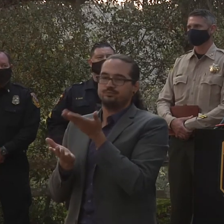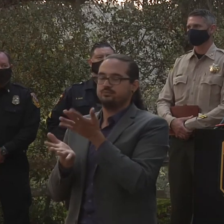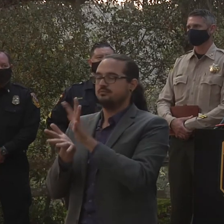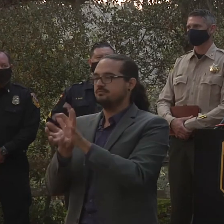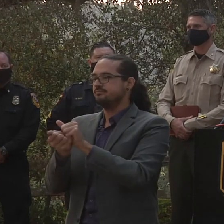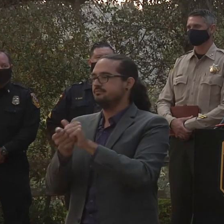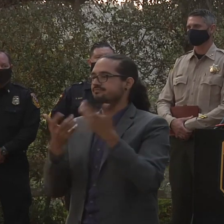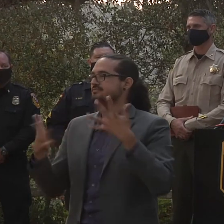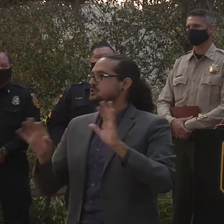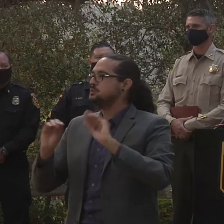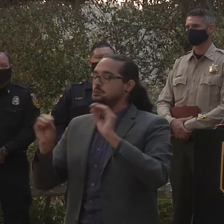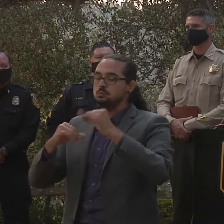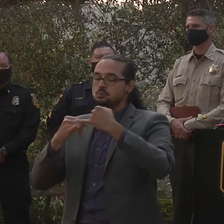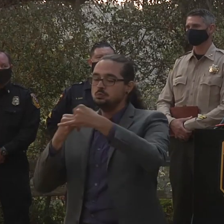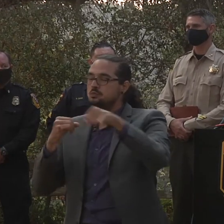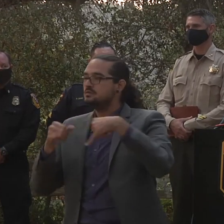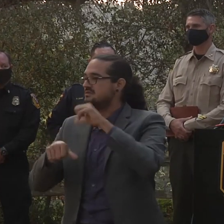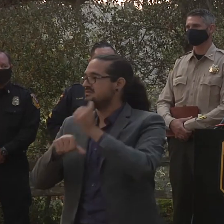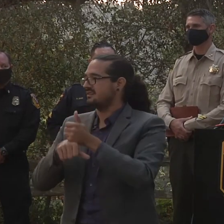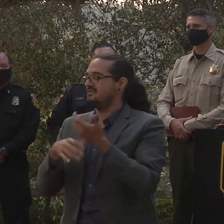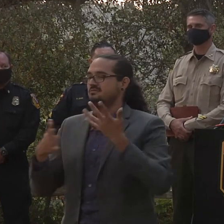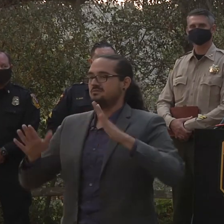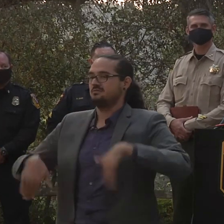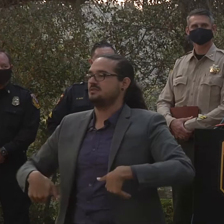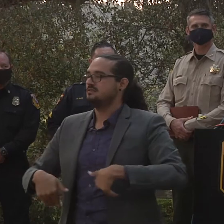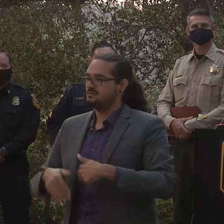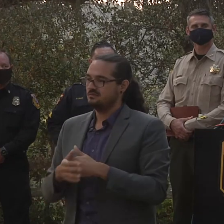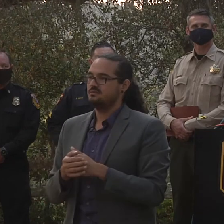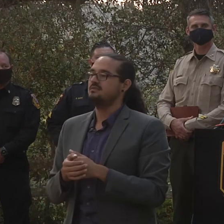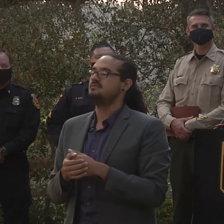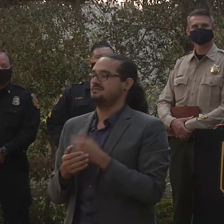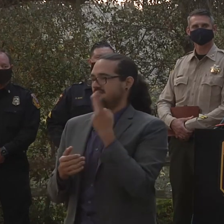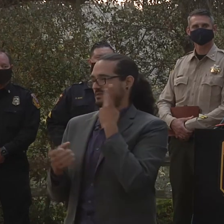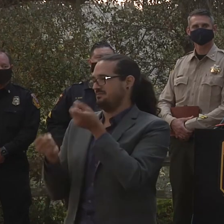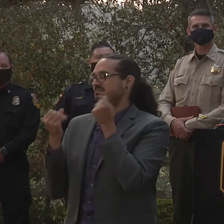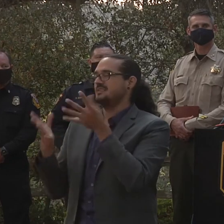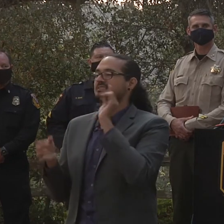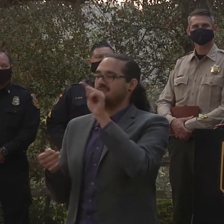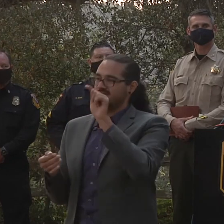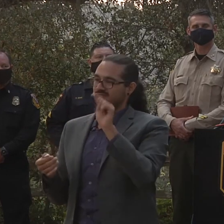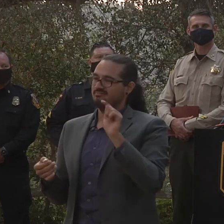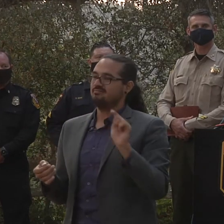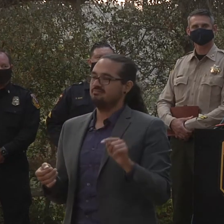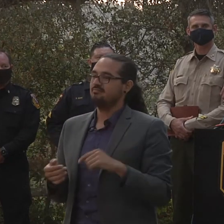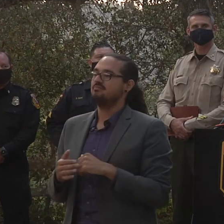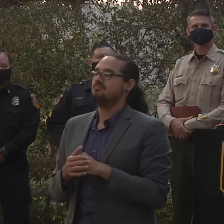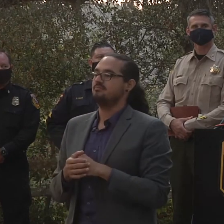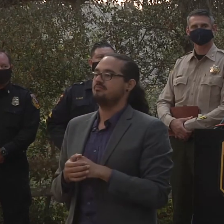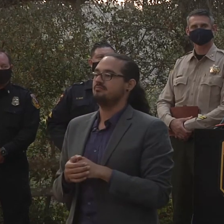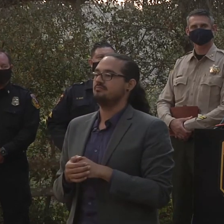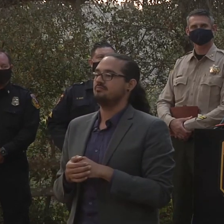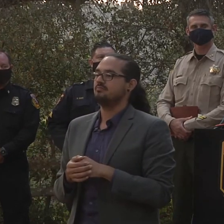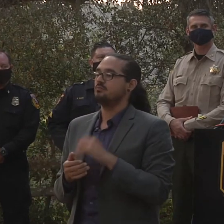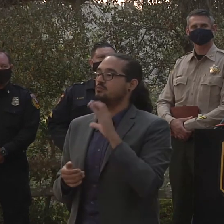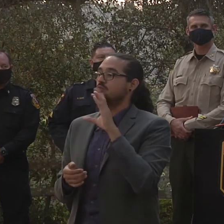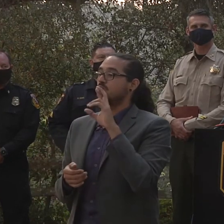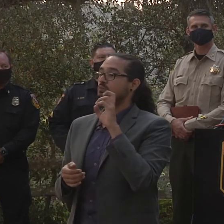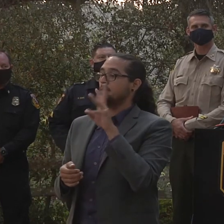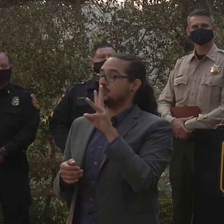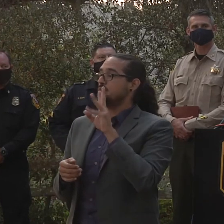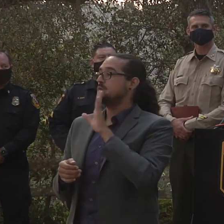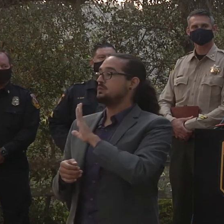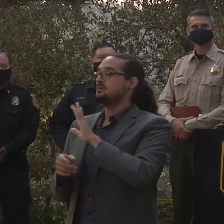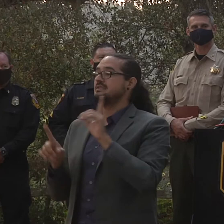space unfortunately we saw a lot of that talking to the crews that were not only the initial attack companies but the other folks that the other